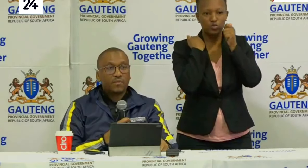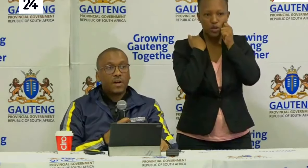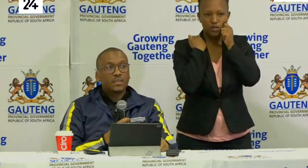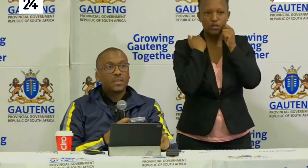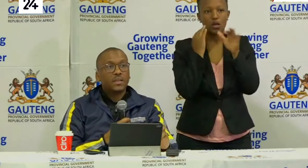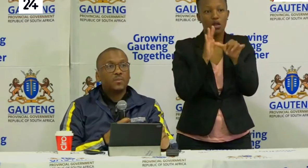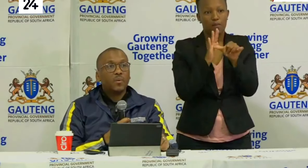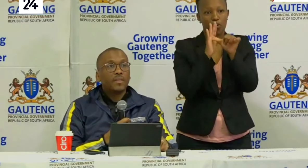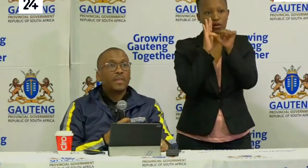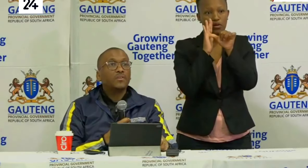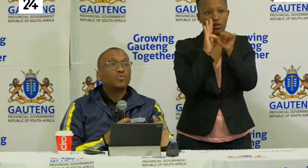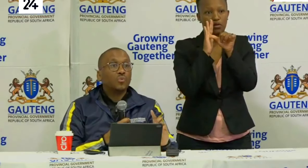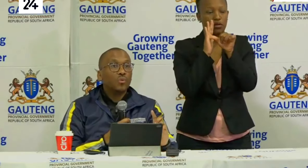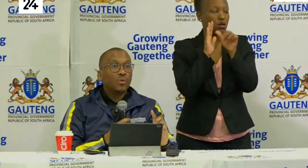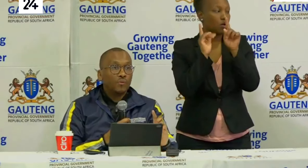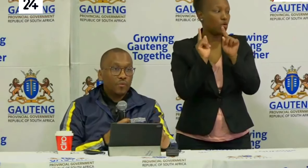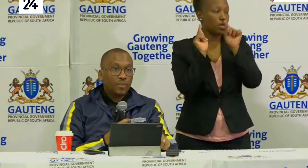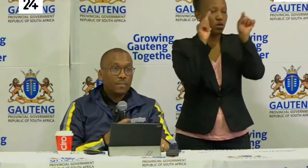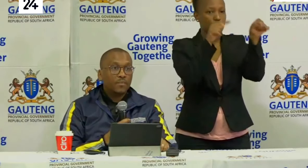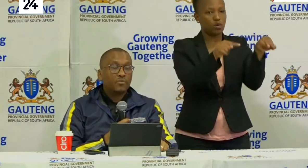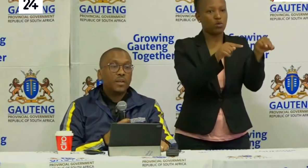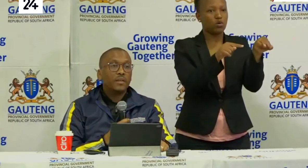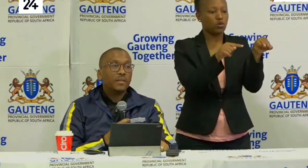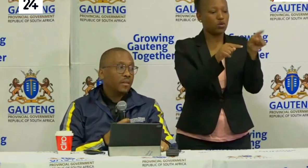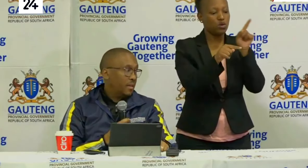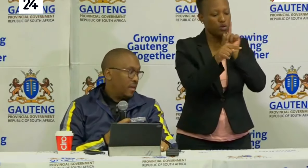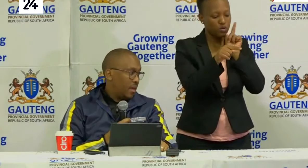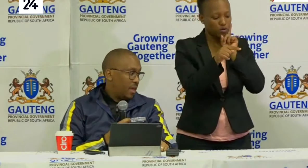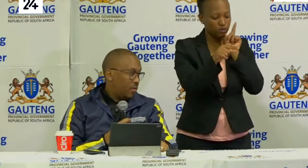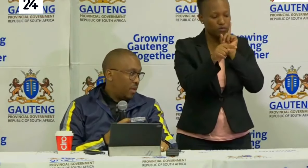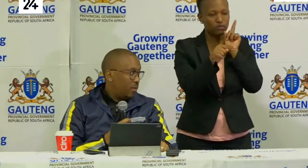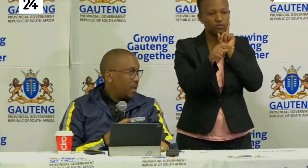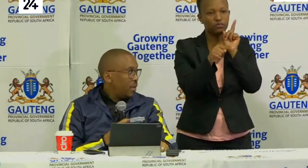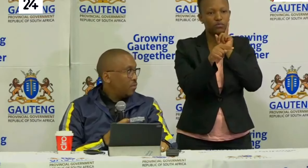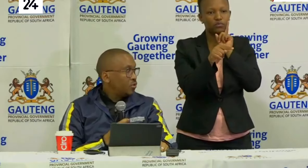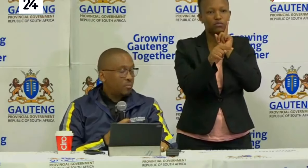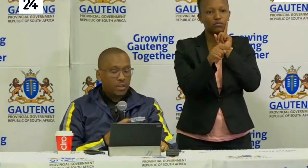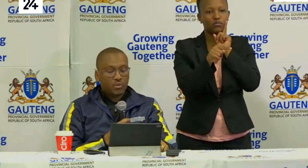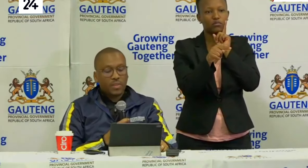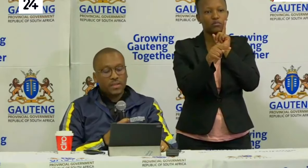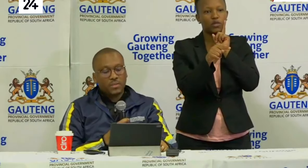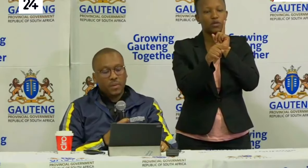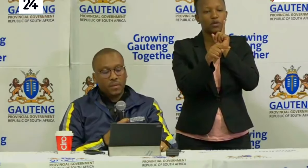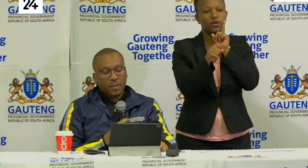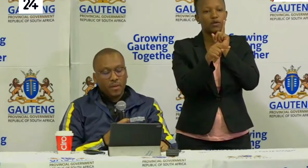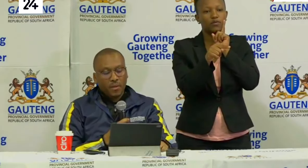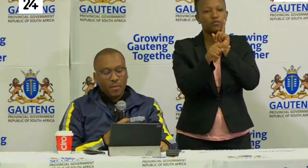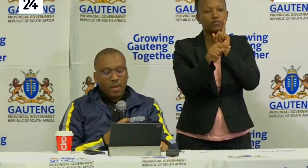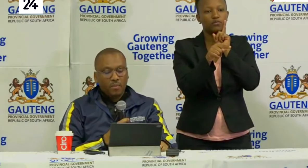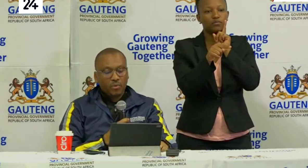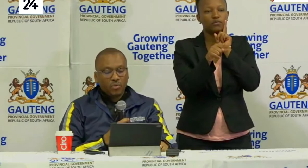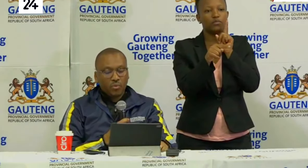important for us and we went there to view them today and we were able to make sure that we